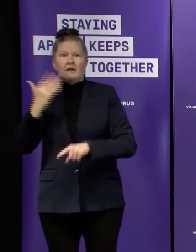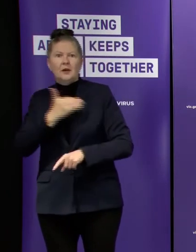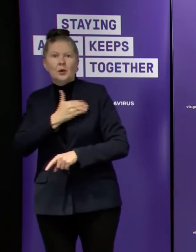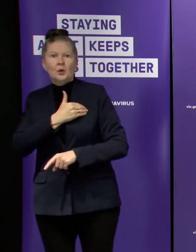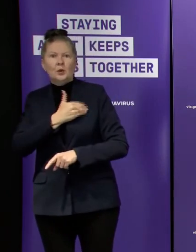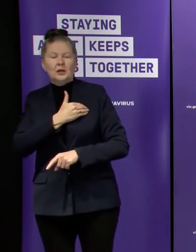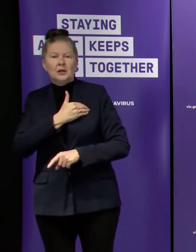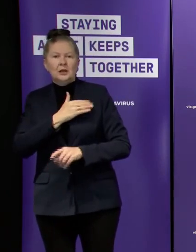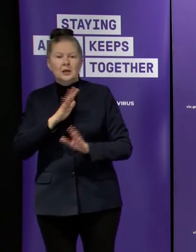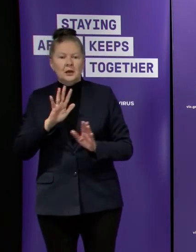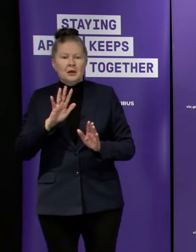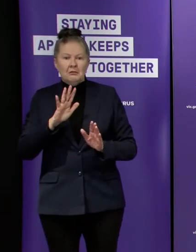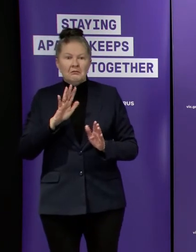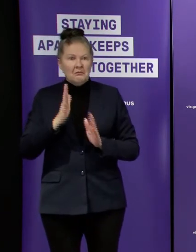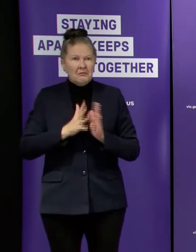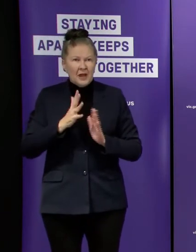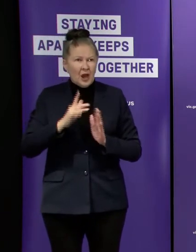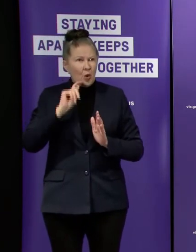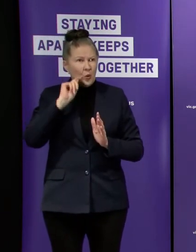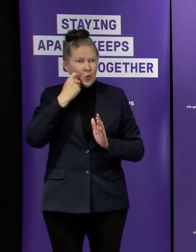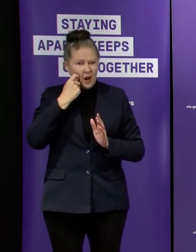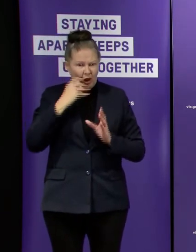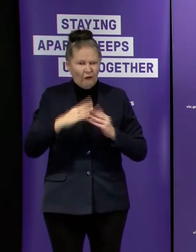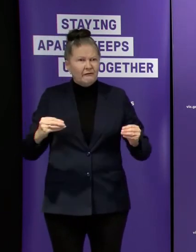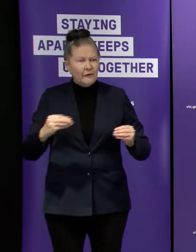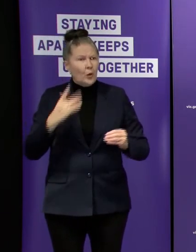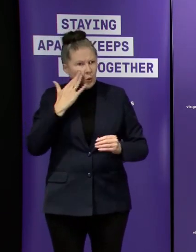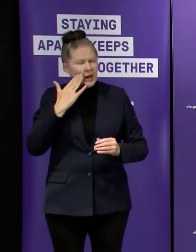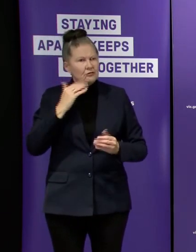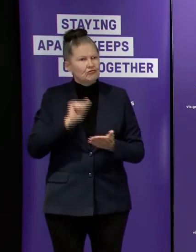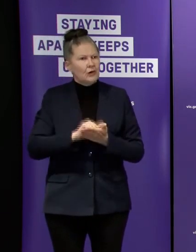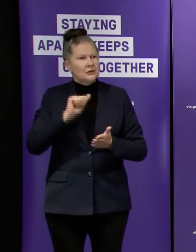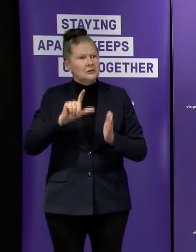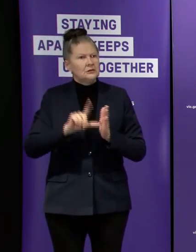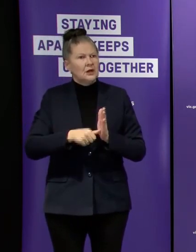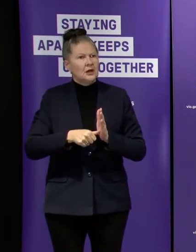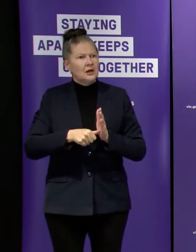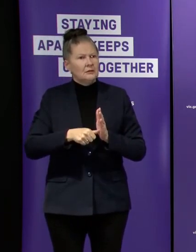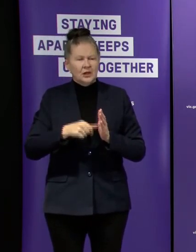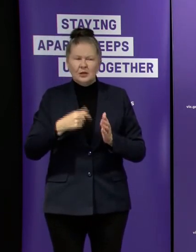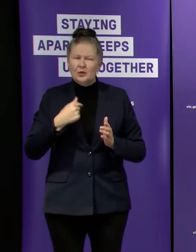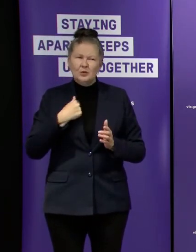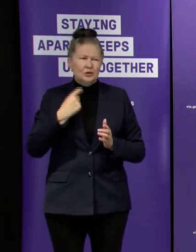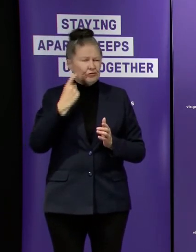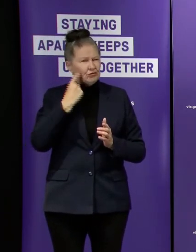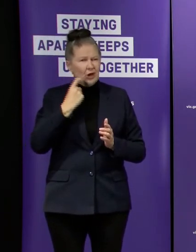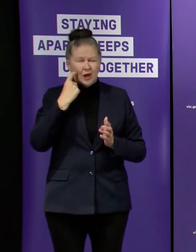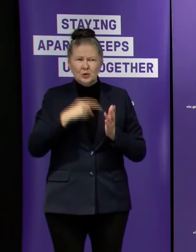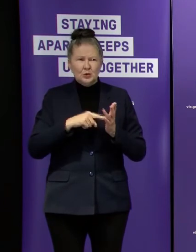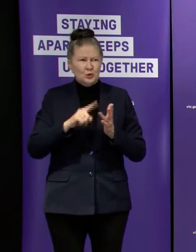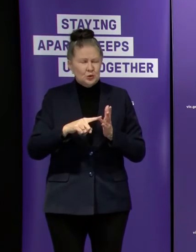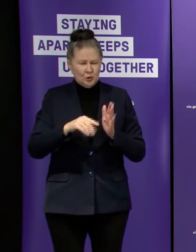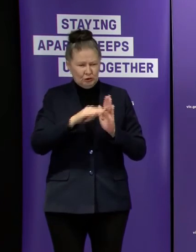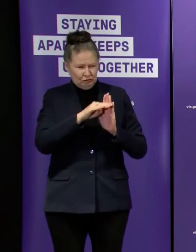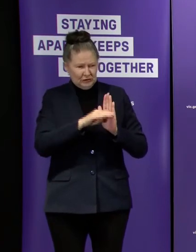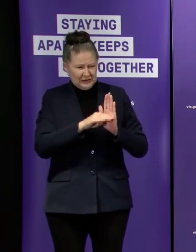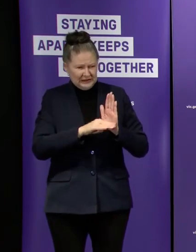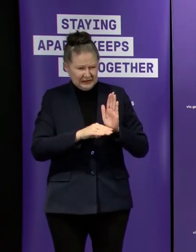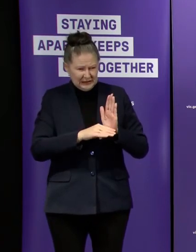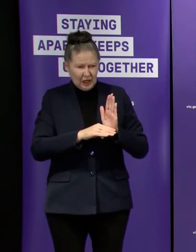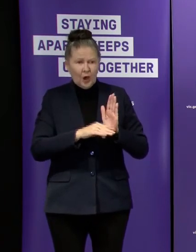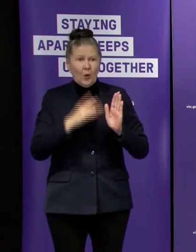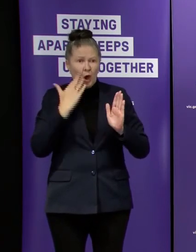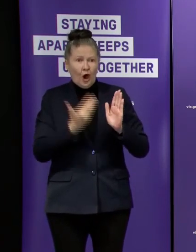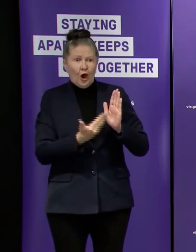on it won't be imposed for any longer than it needs to be and that's that's the rule we've tried to apply i think to all the different restrictions that we've put in